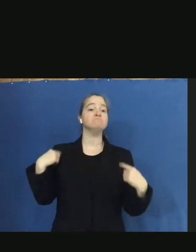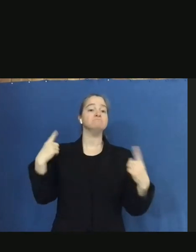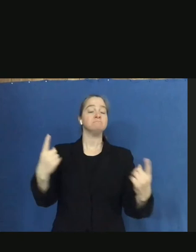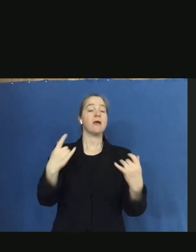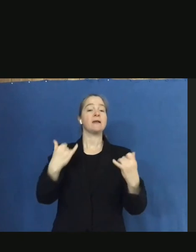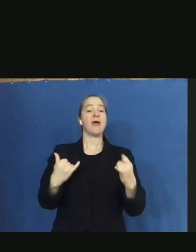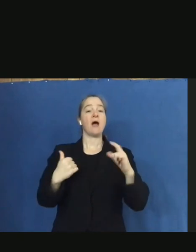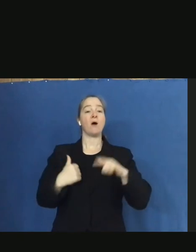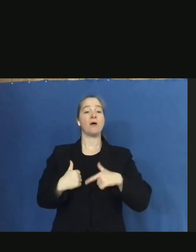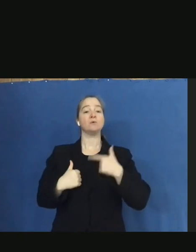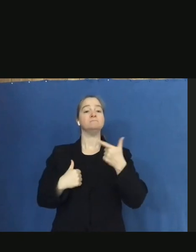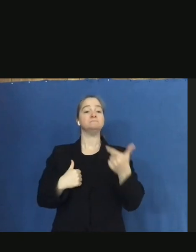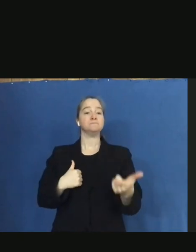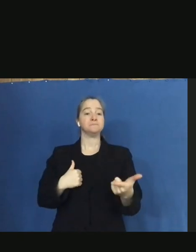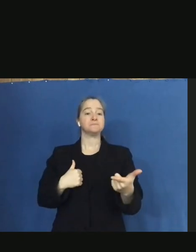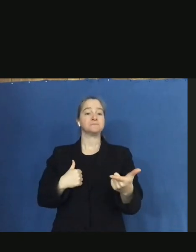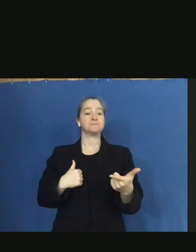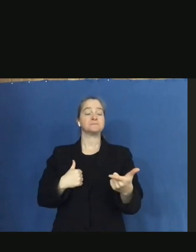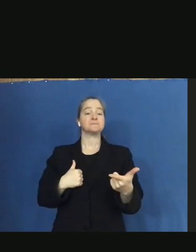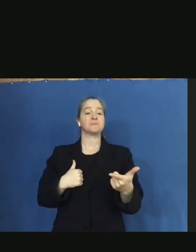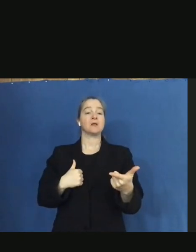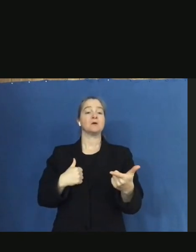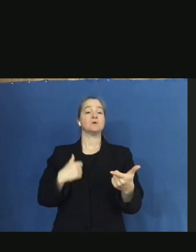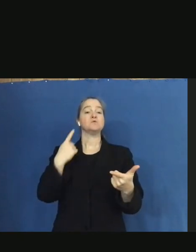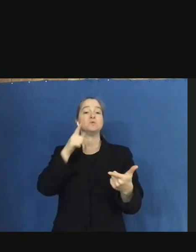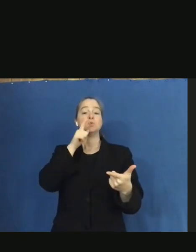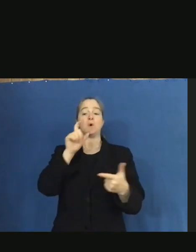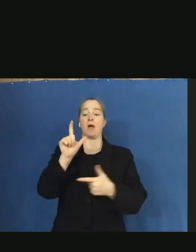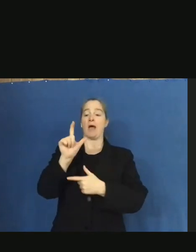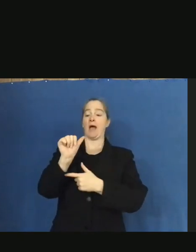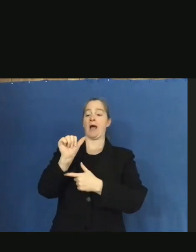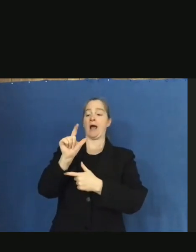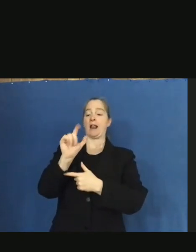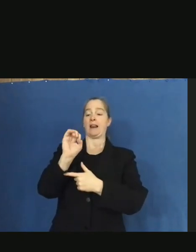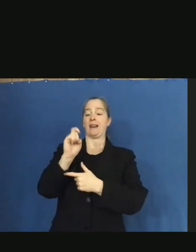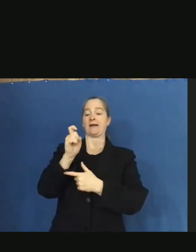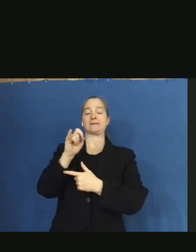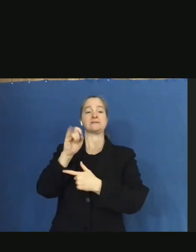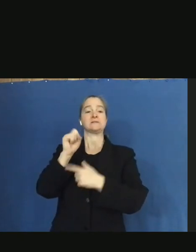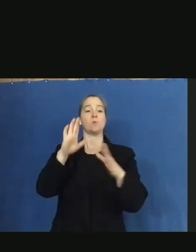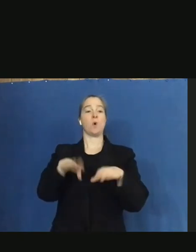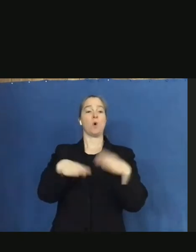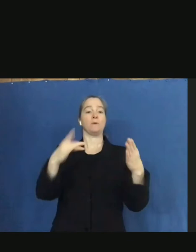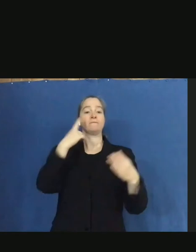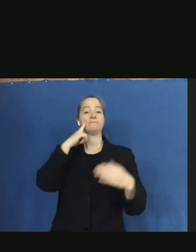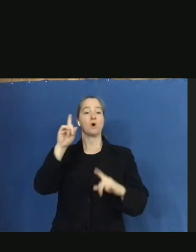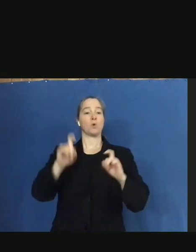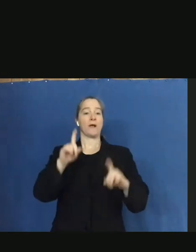to turn the press conference back over to Alexis, who will open it up for questions. Thank you.